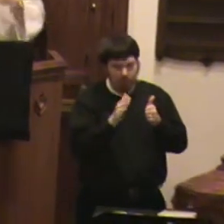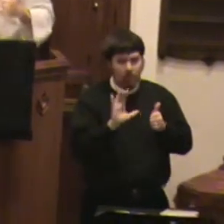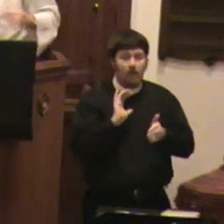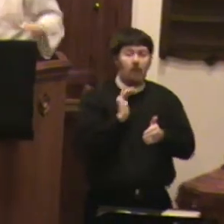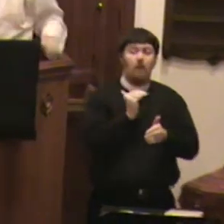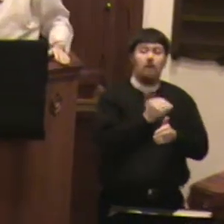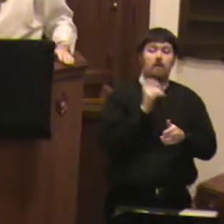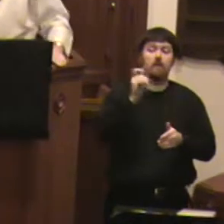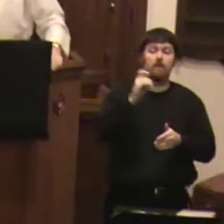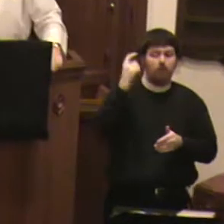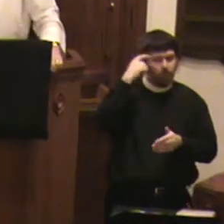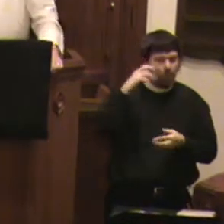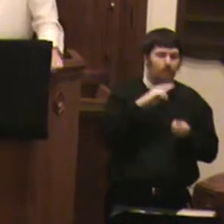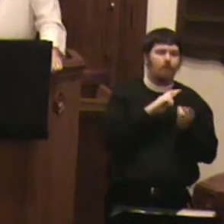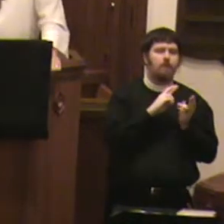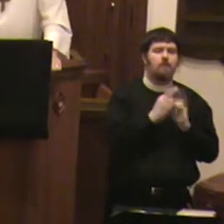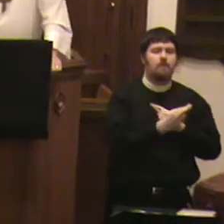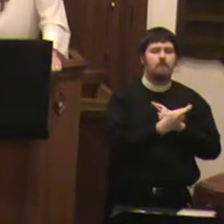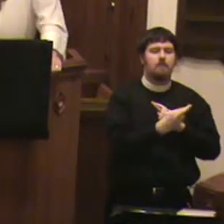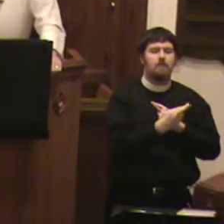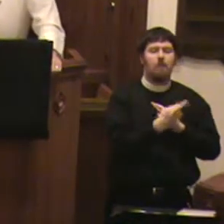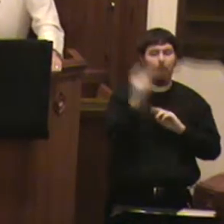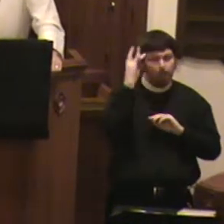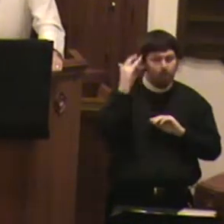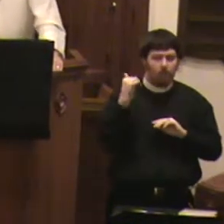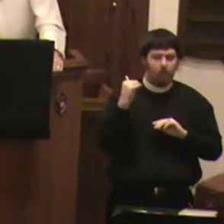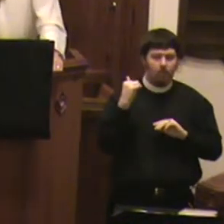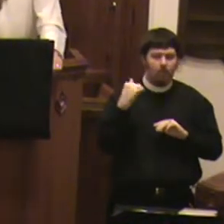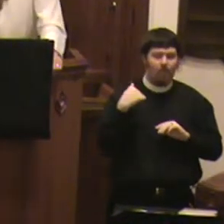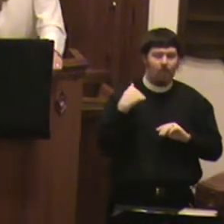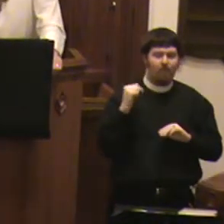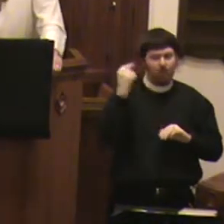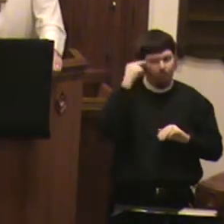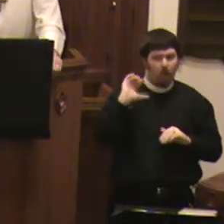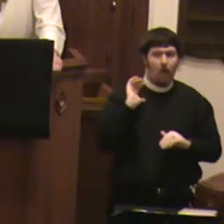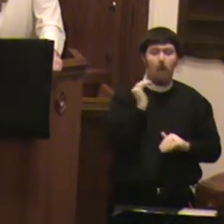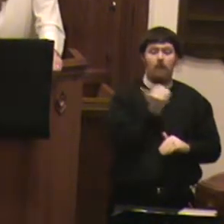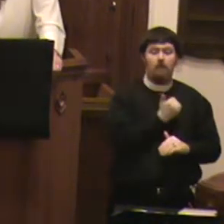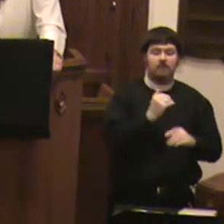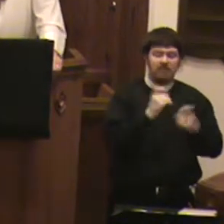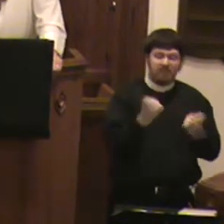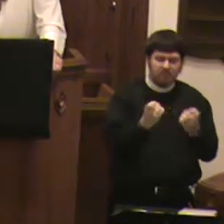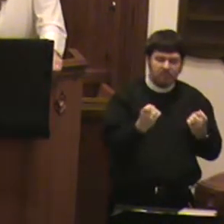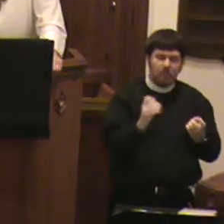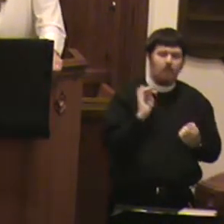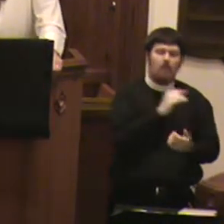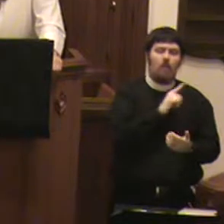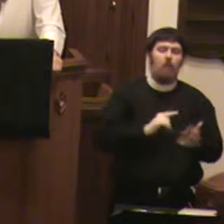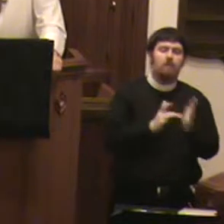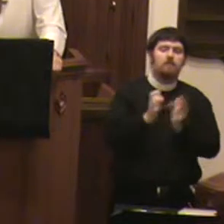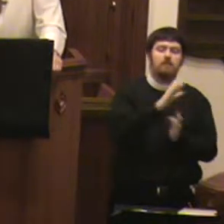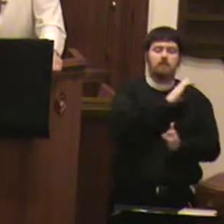for repentance, because it was for our sins that our Lord Jesus Christ came to this rule.